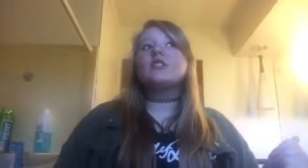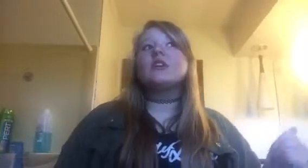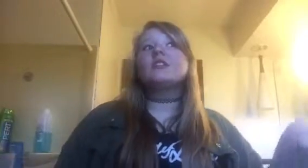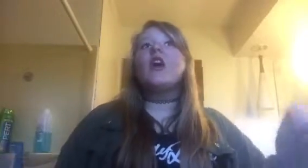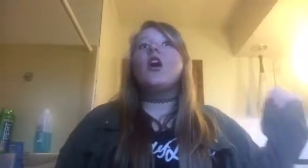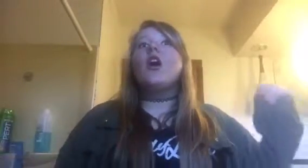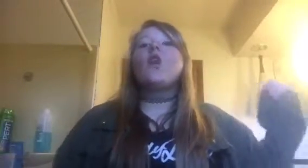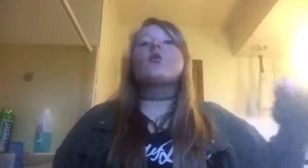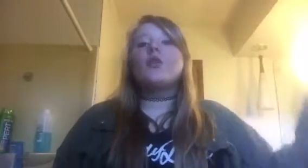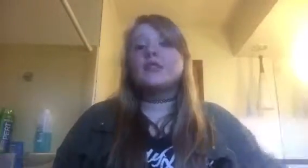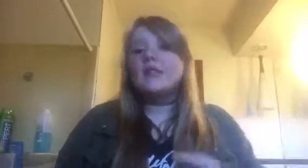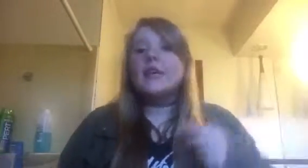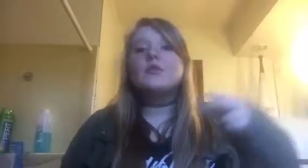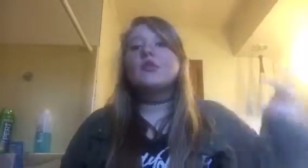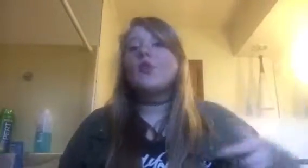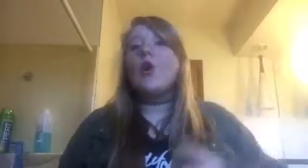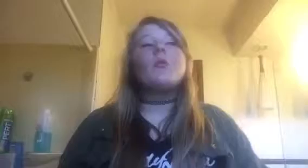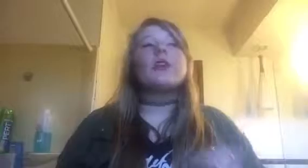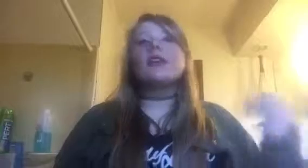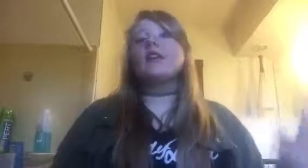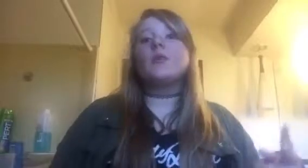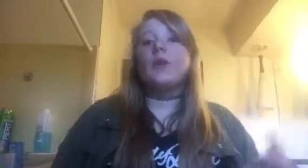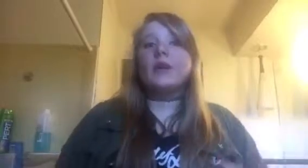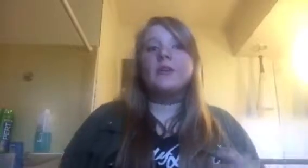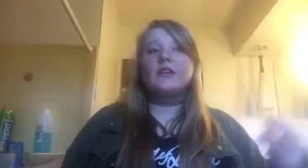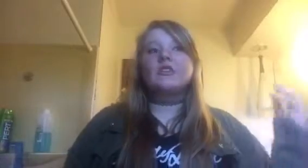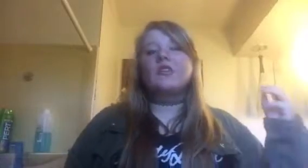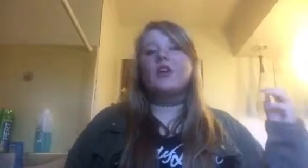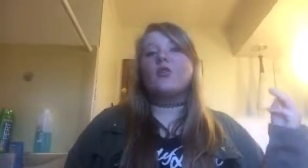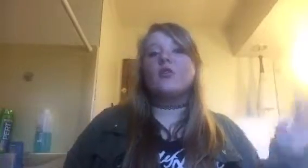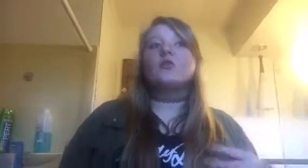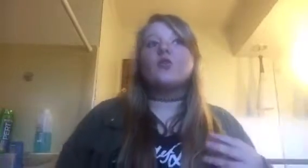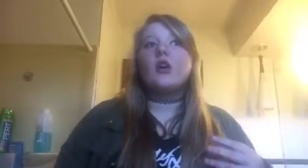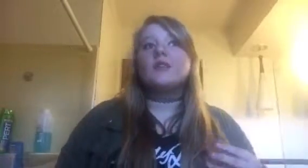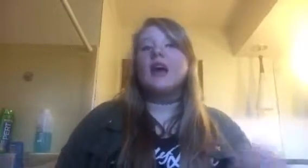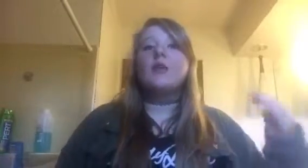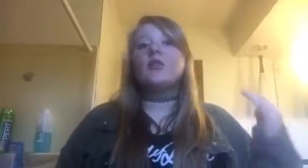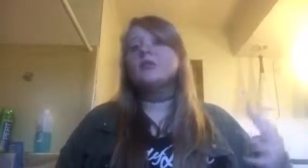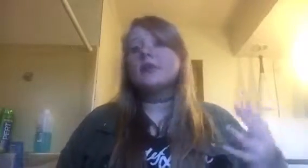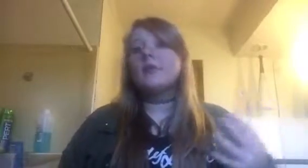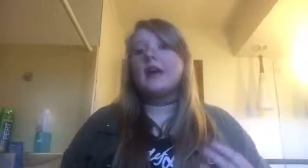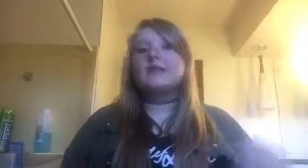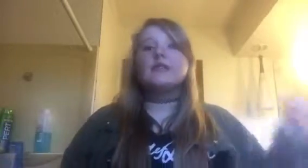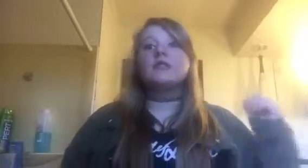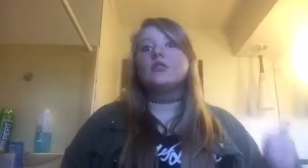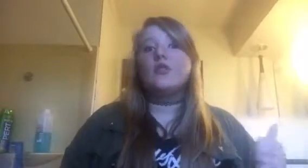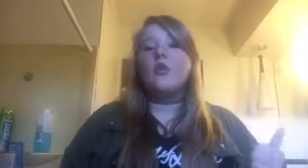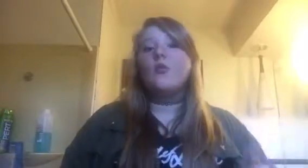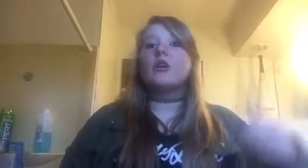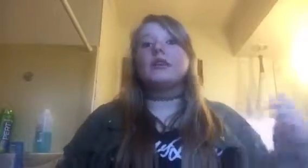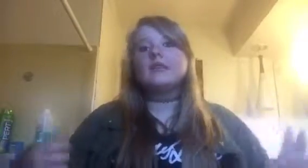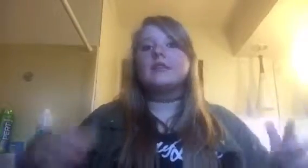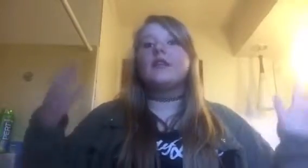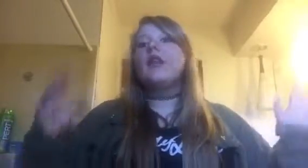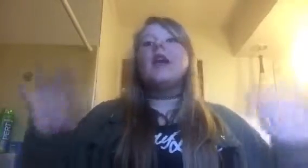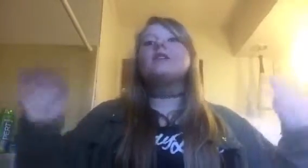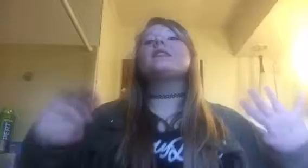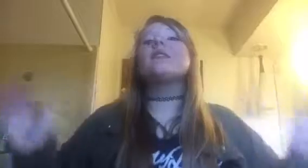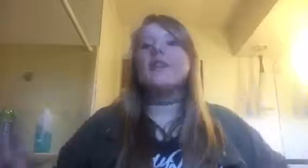just, oh, go to sleep, do your homework, eat a good breakfast, you know, go to school on time, don't skip classes, do your homework, listen. It's none of